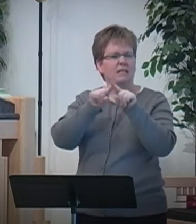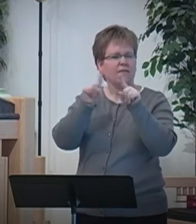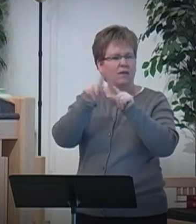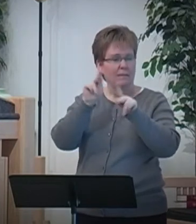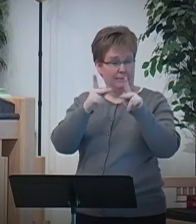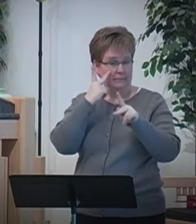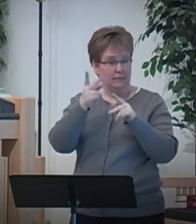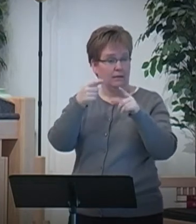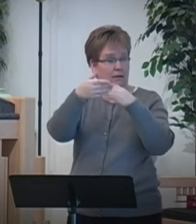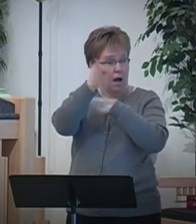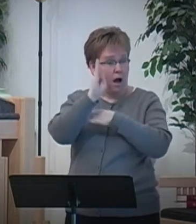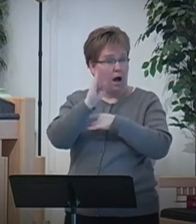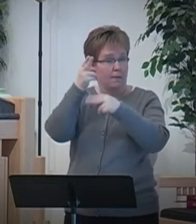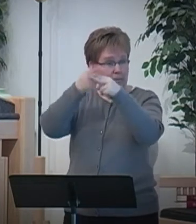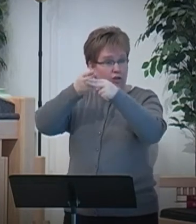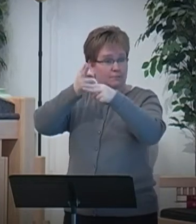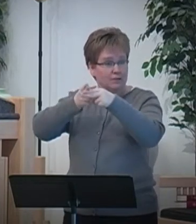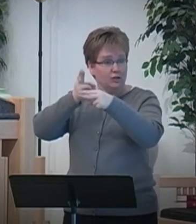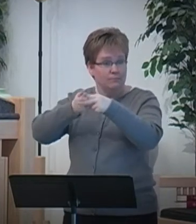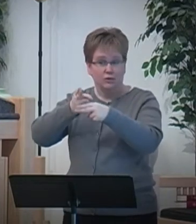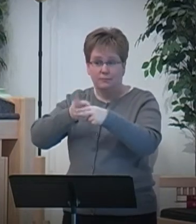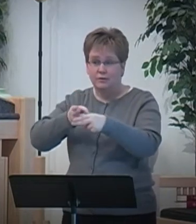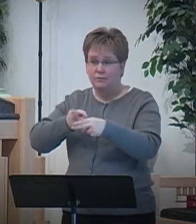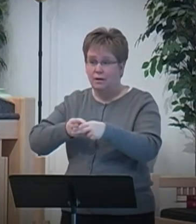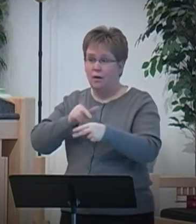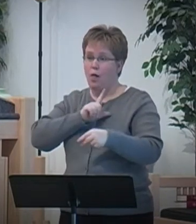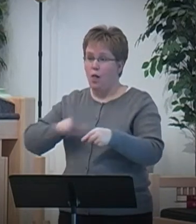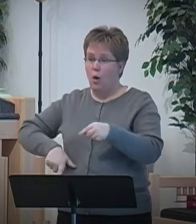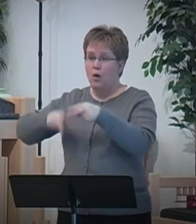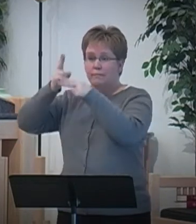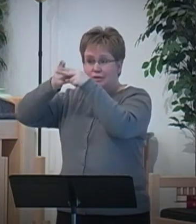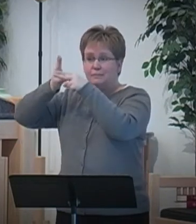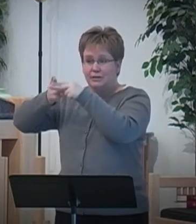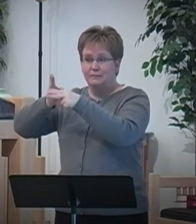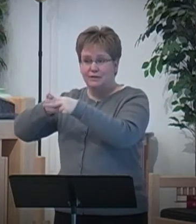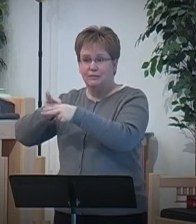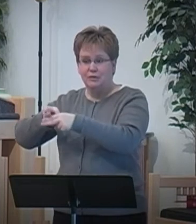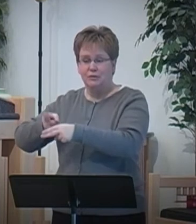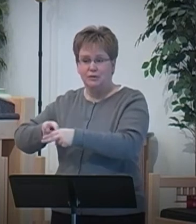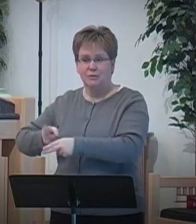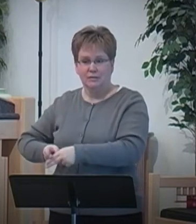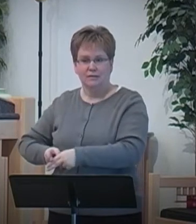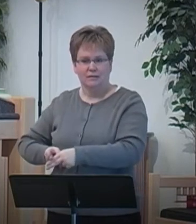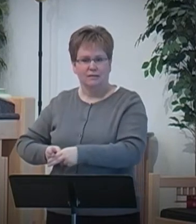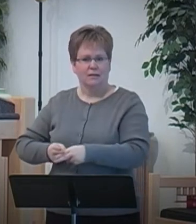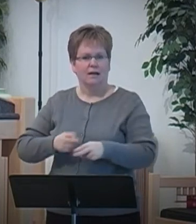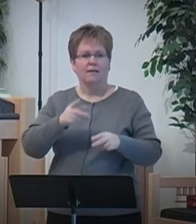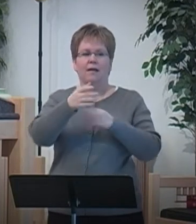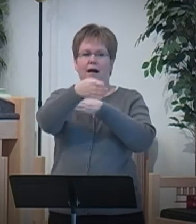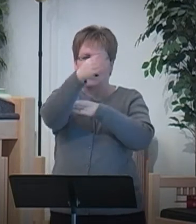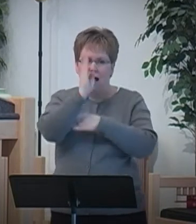that the Lord is named, as the active agent in the story of the Israelites being brought out from slavery in Egypt.